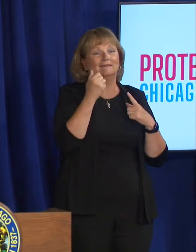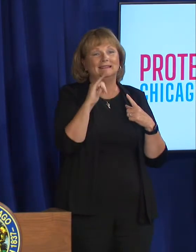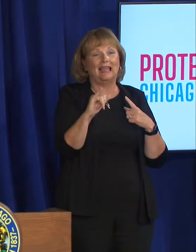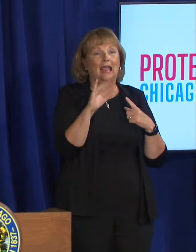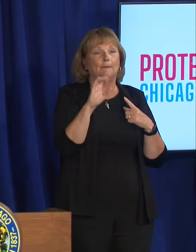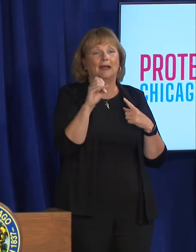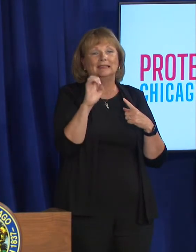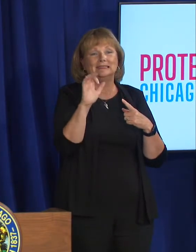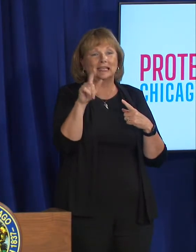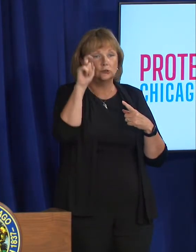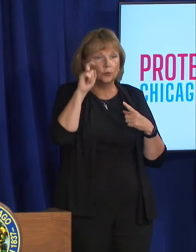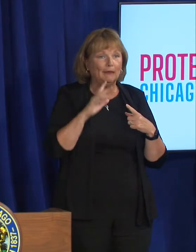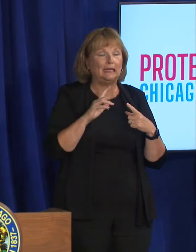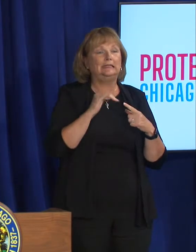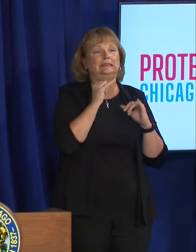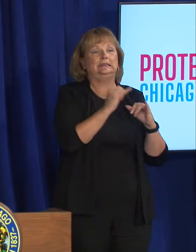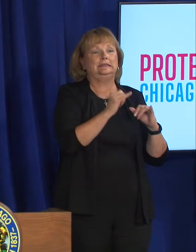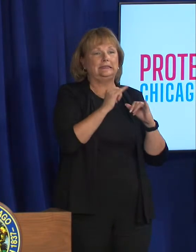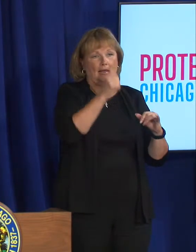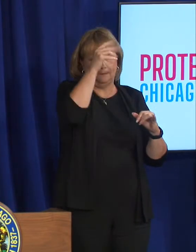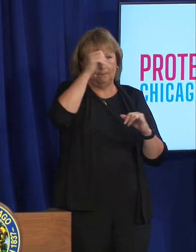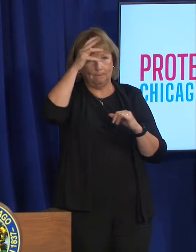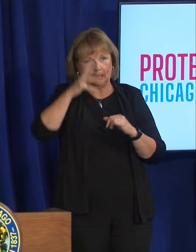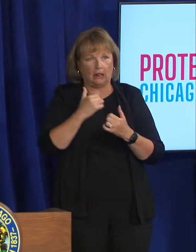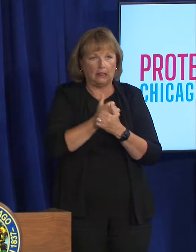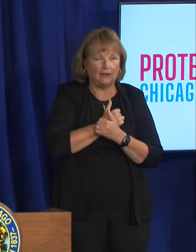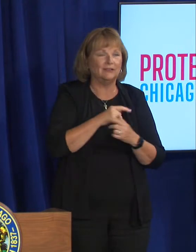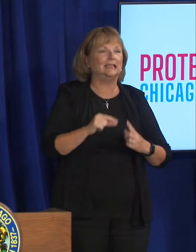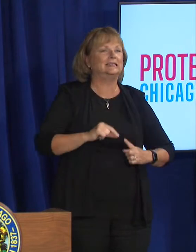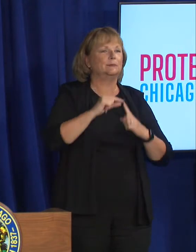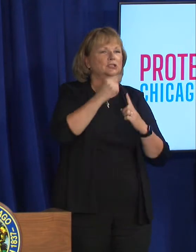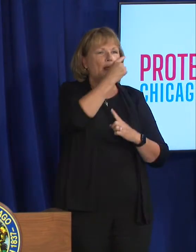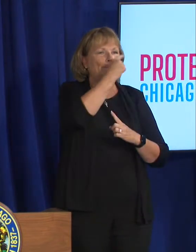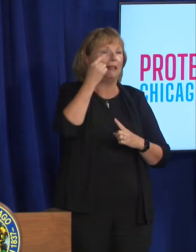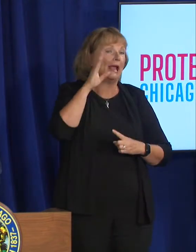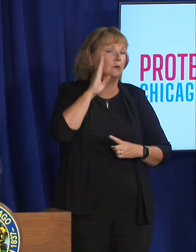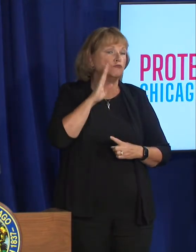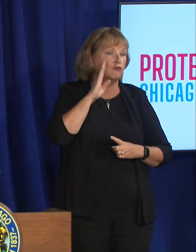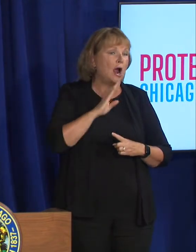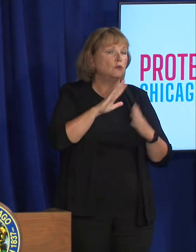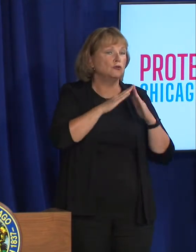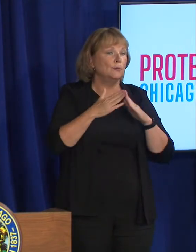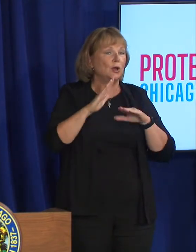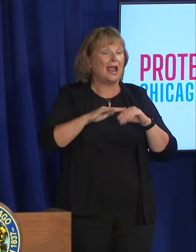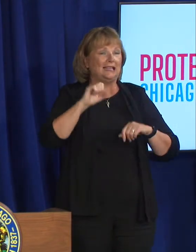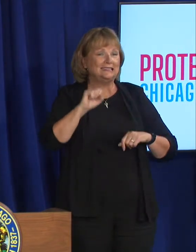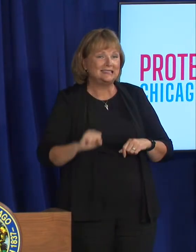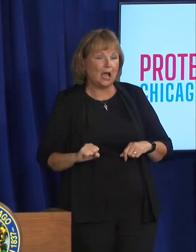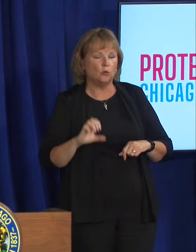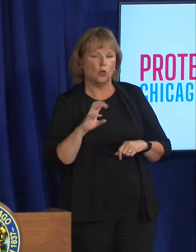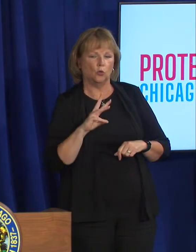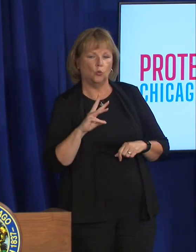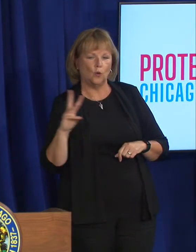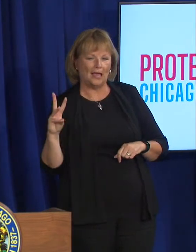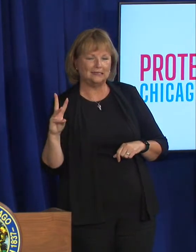bisexual men and same gender loving men, particularly in the black and brown communities on the south, south side, west and also our north